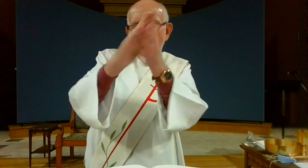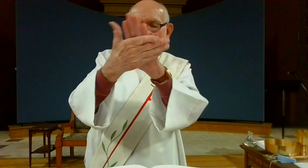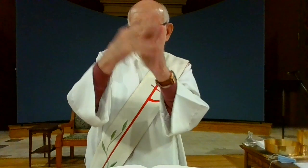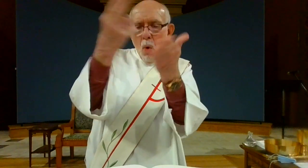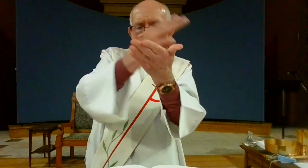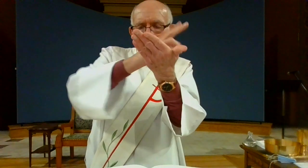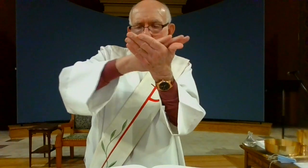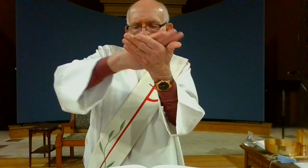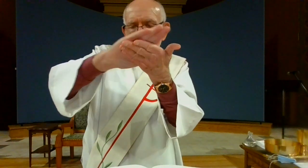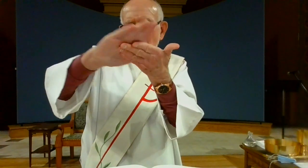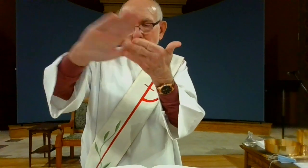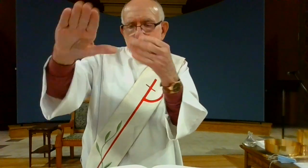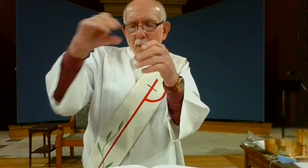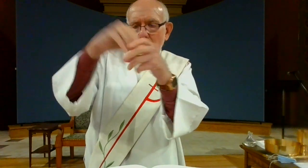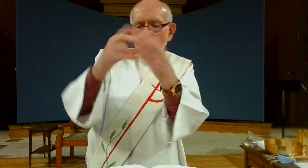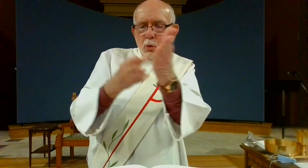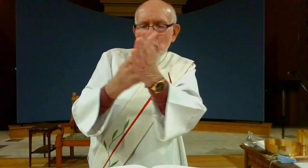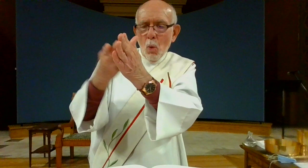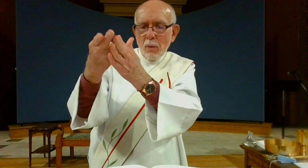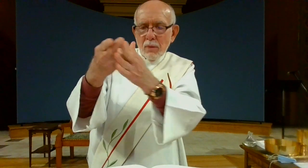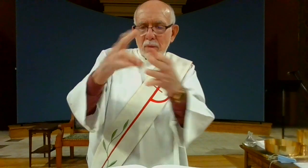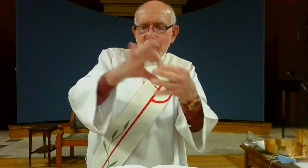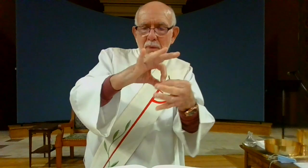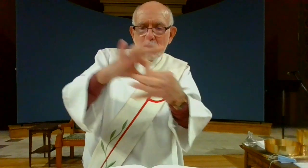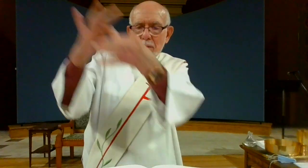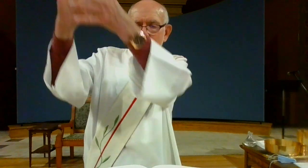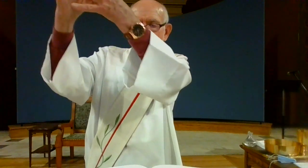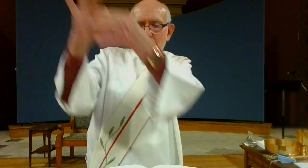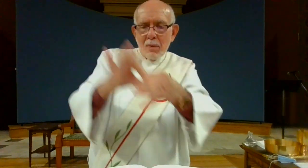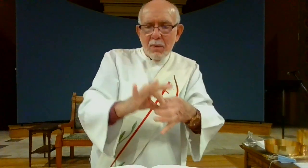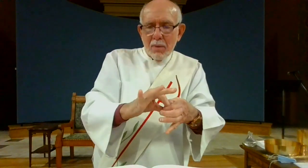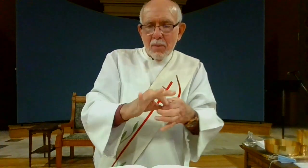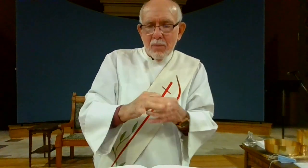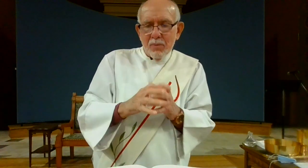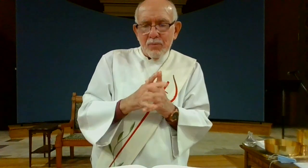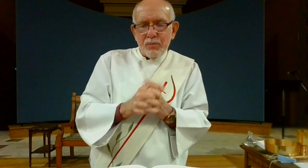so that they also may be consecrated in truth